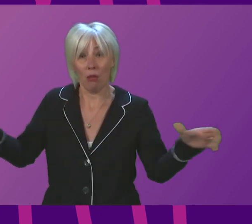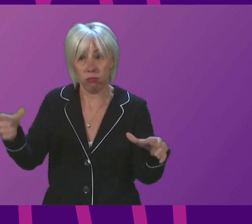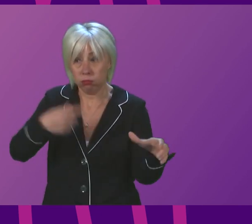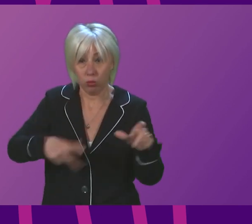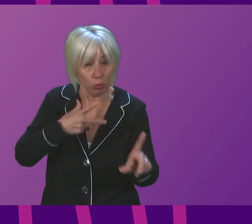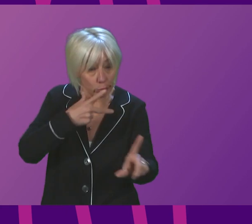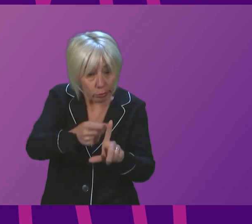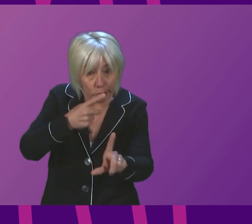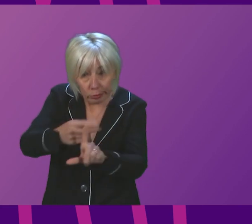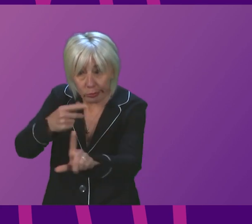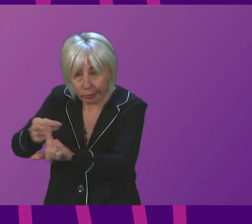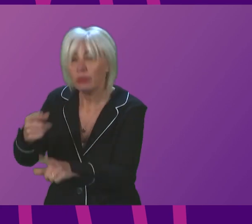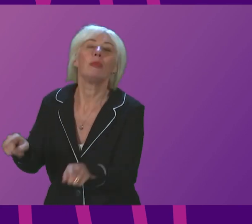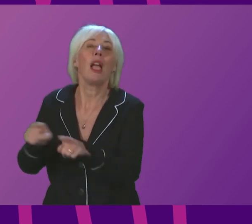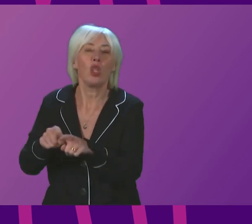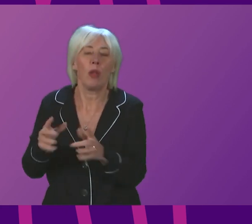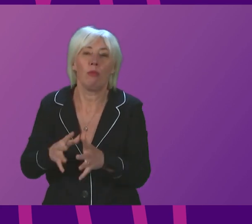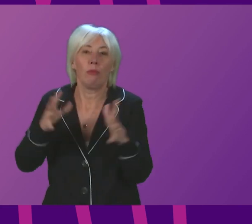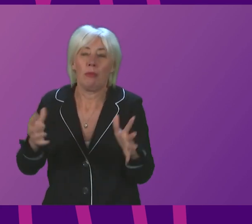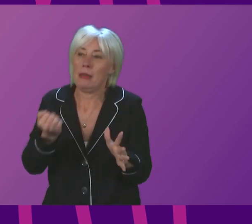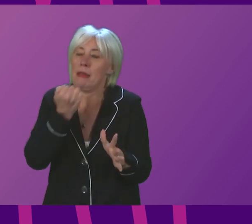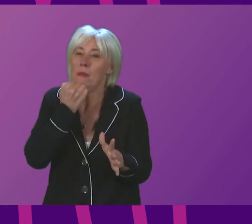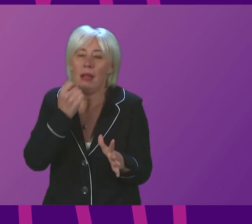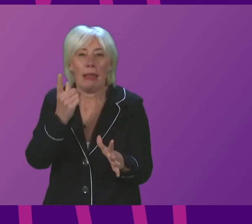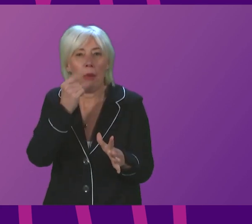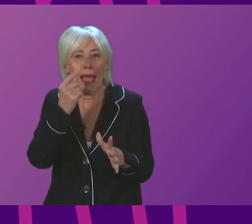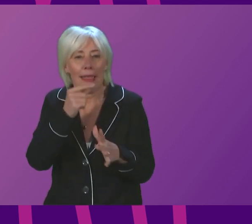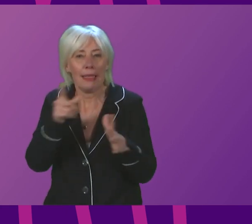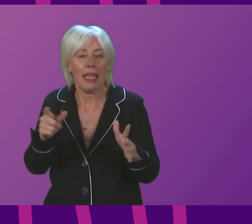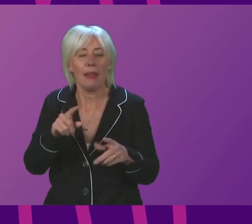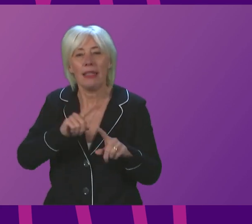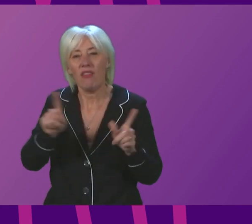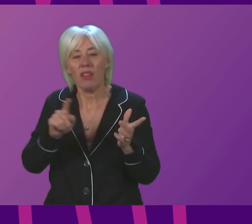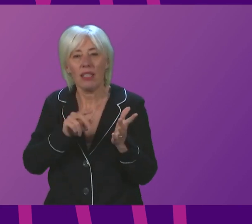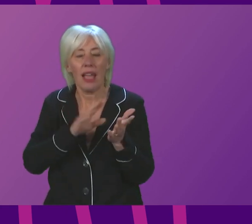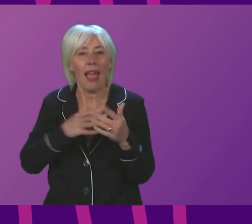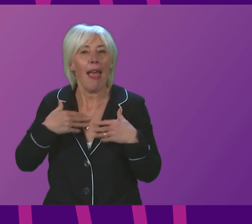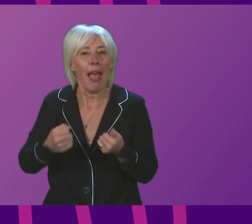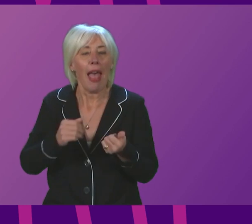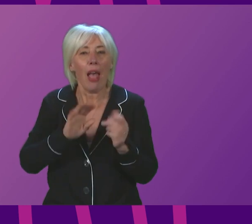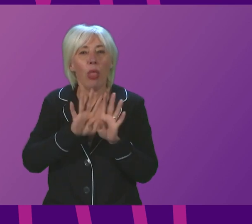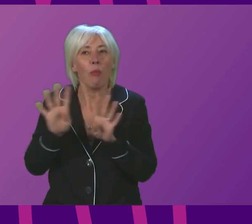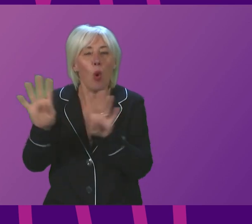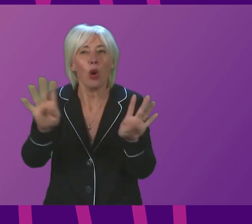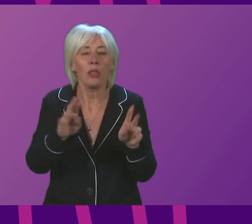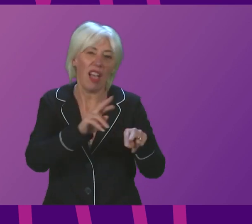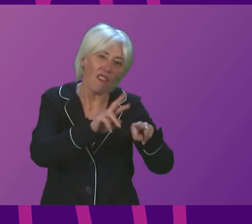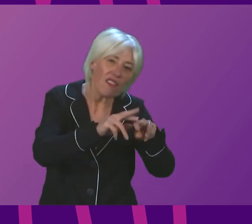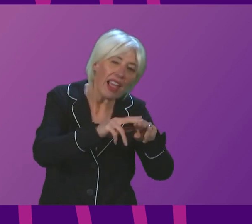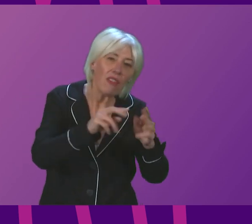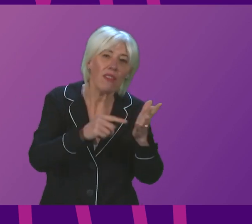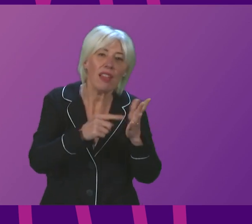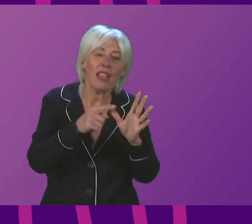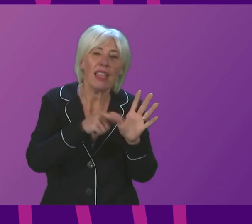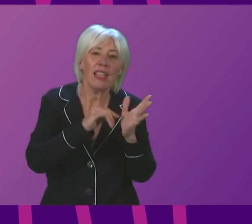We are also working to further increase vaccination capacity. A number of health boards, Fife and Tayside, for example, are now using drop